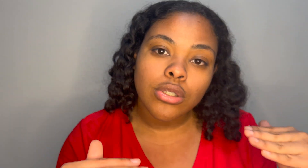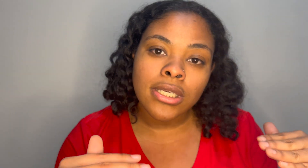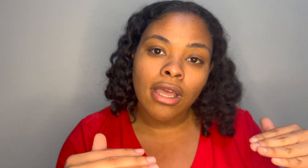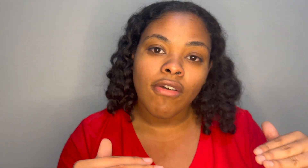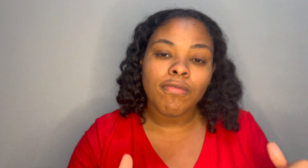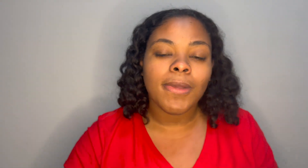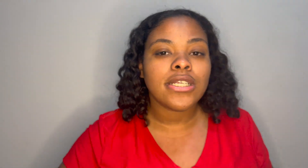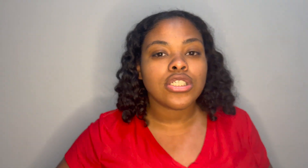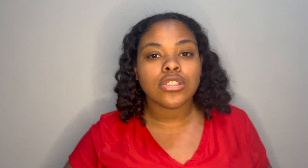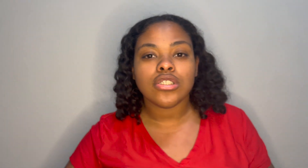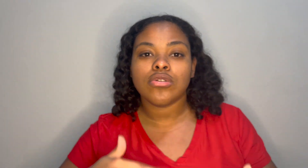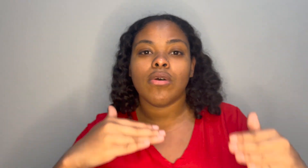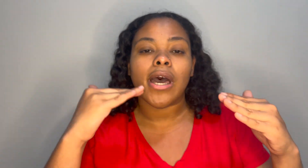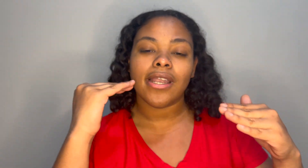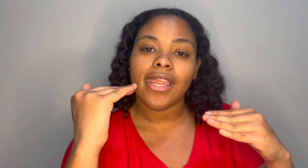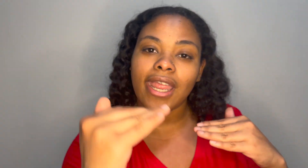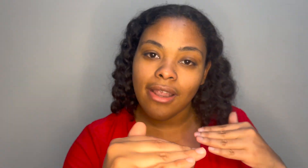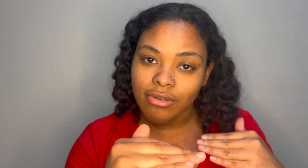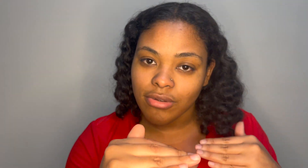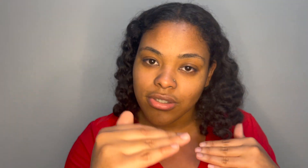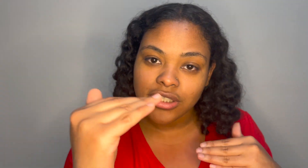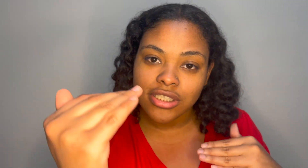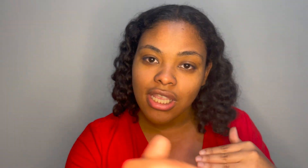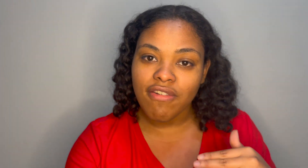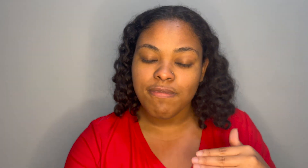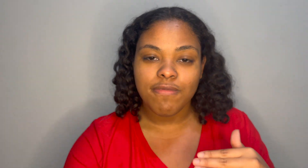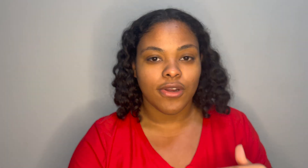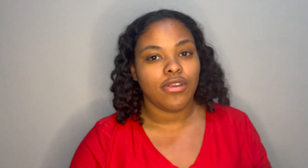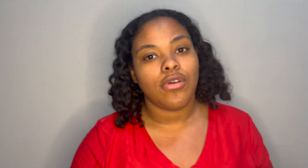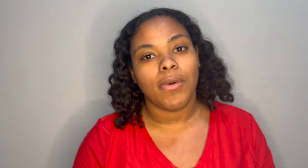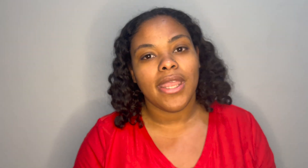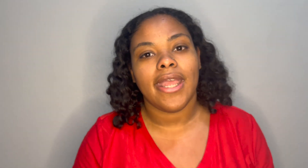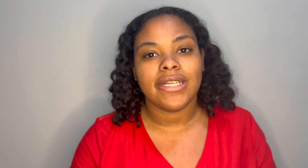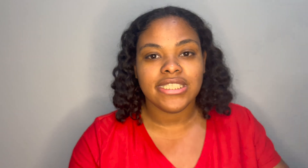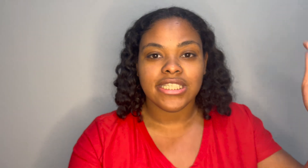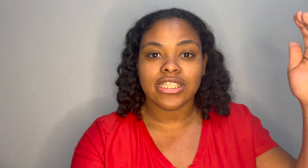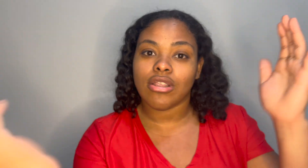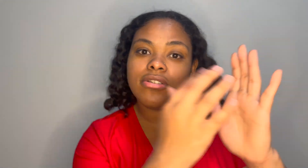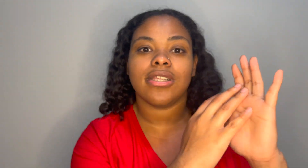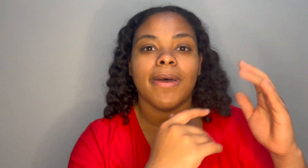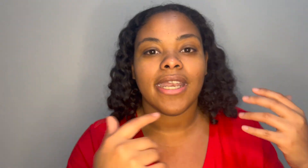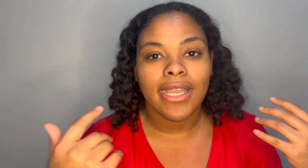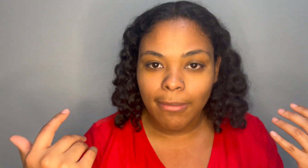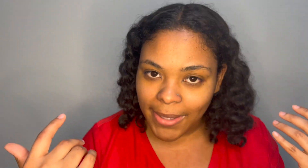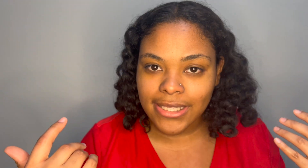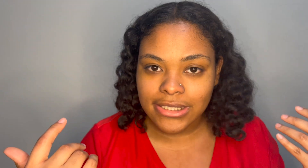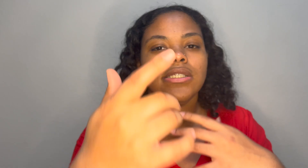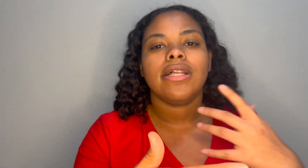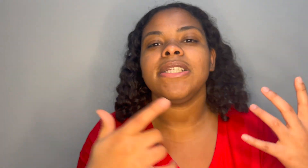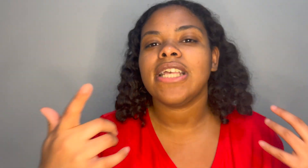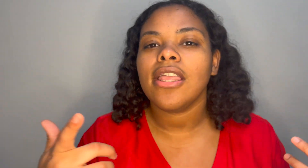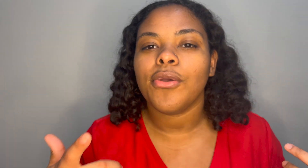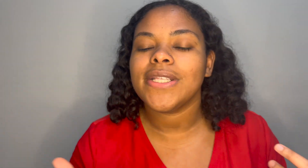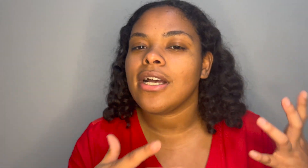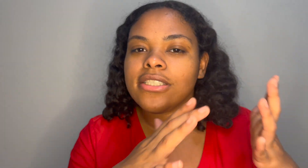enough make sure you know how to handle your stuff before you go ahead and just throw somebody in the mix let me tell you a toxic